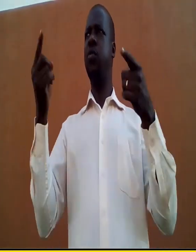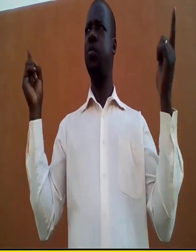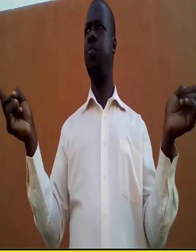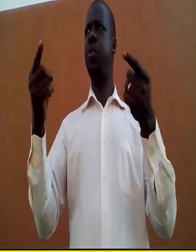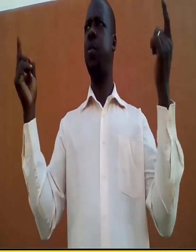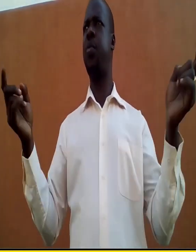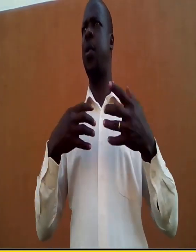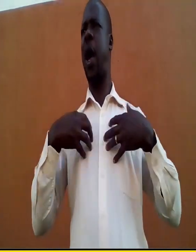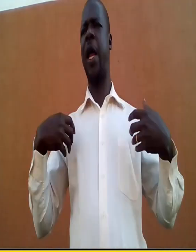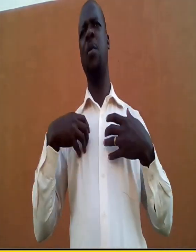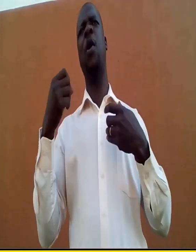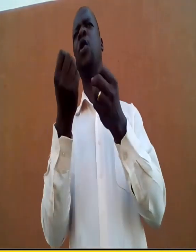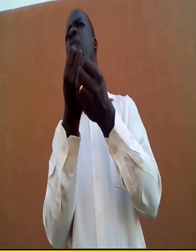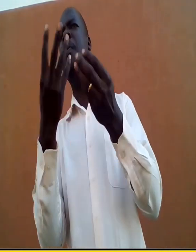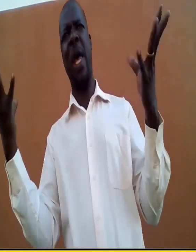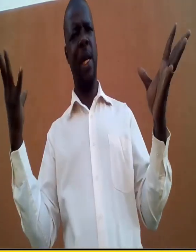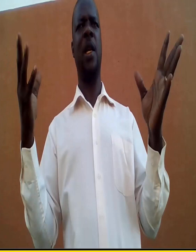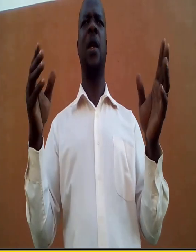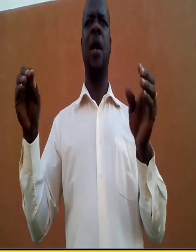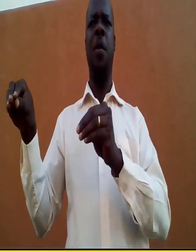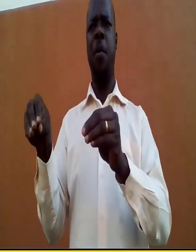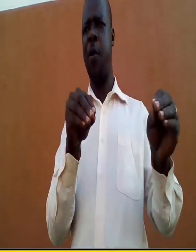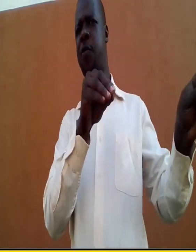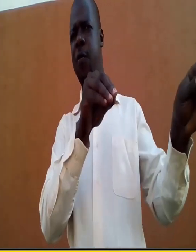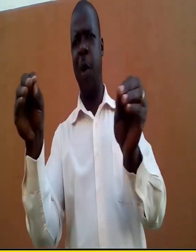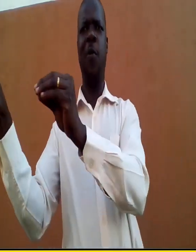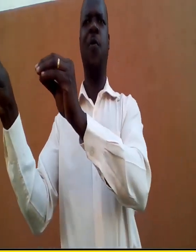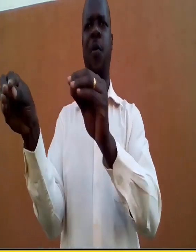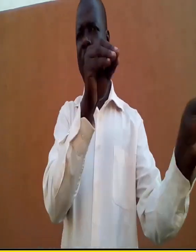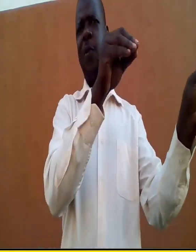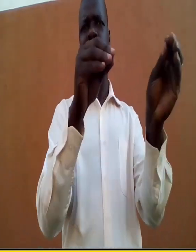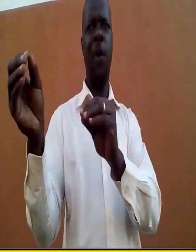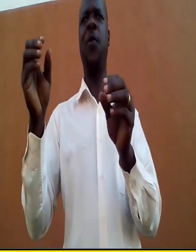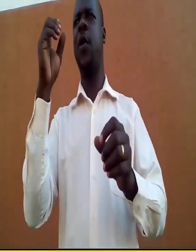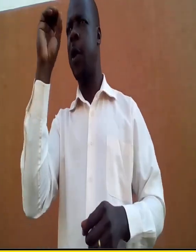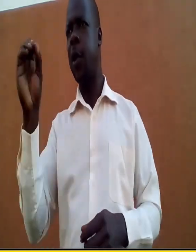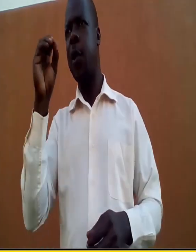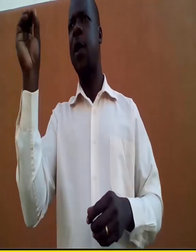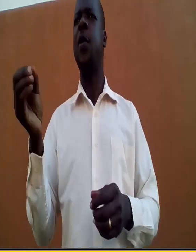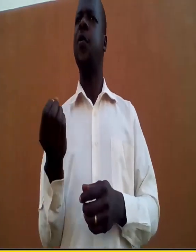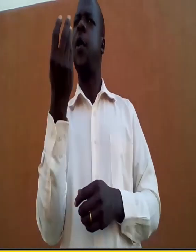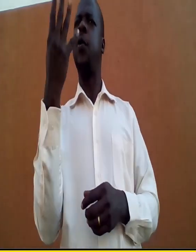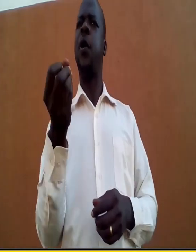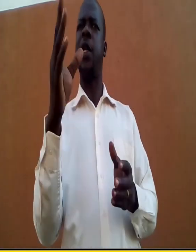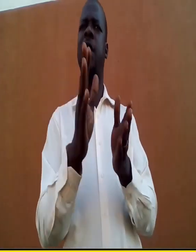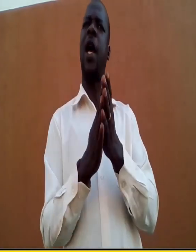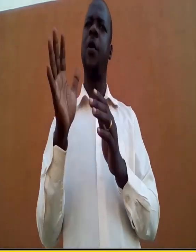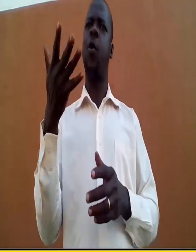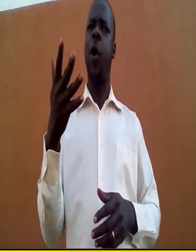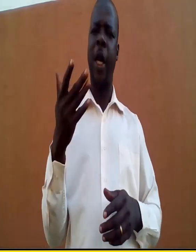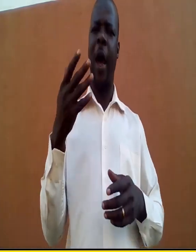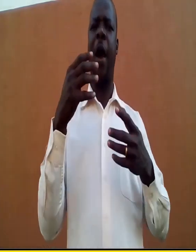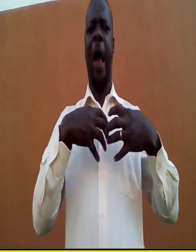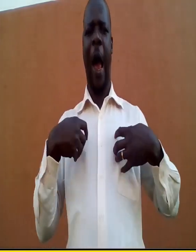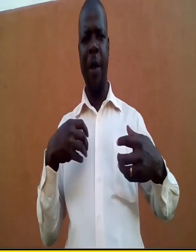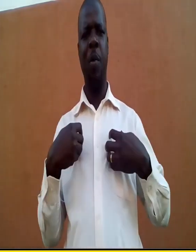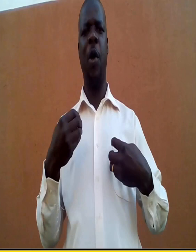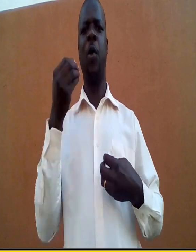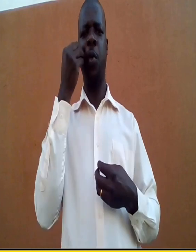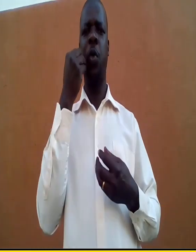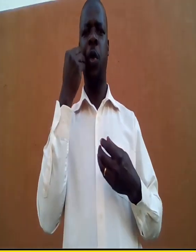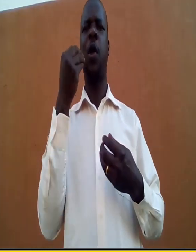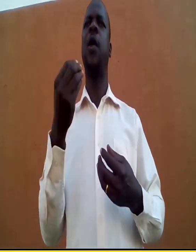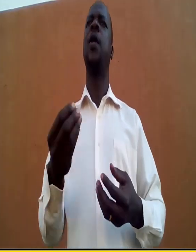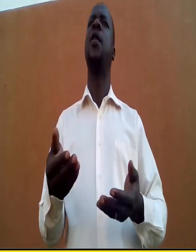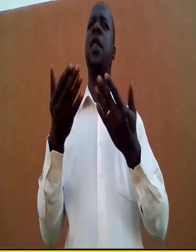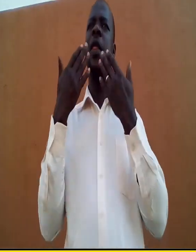It means movement with animals from one place to another, looking for